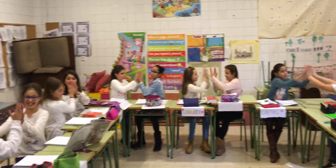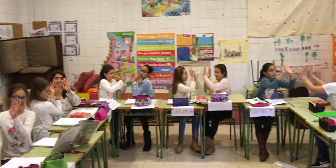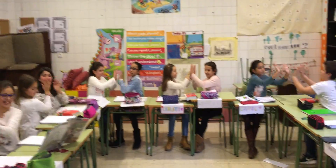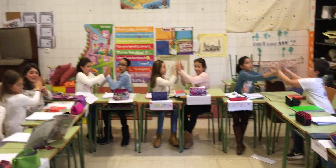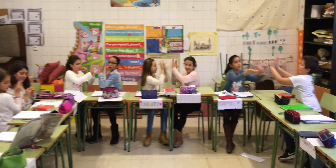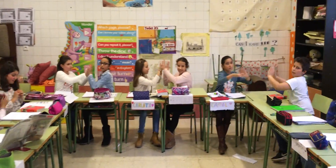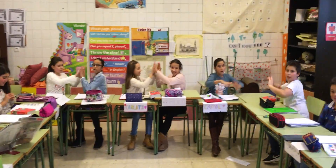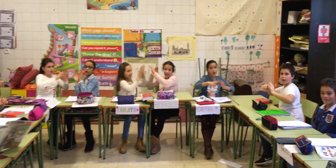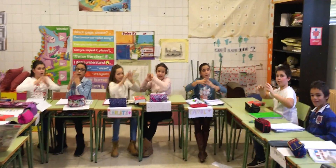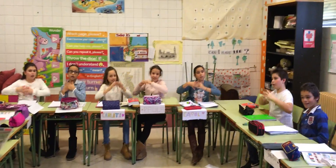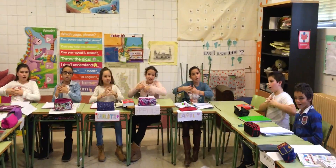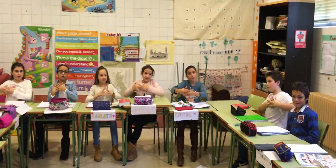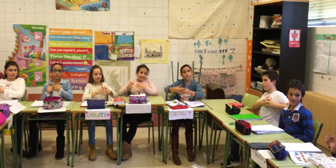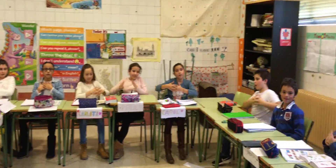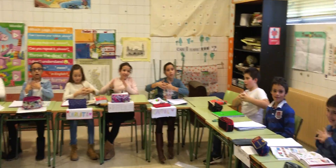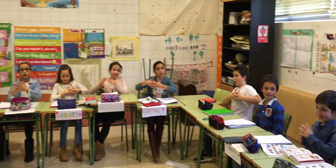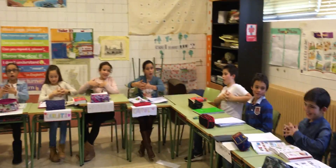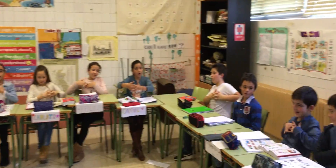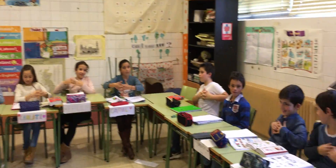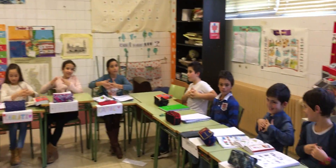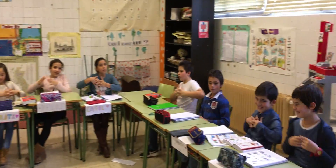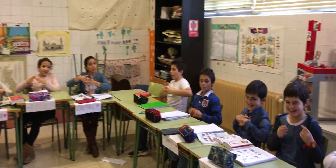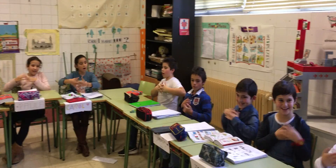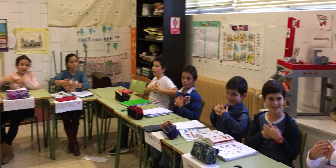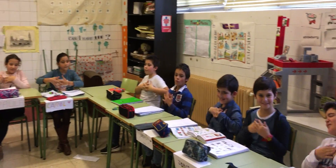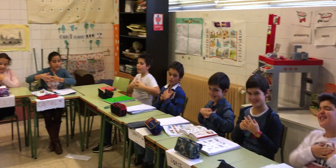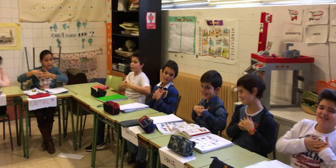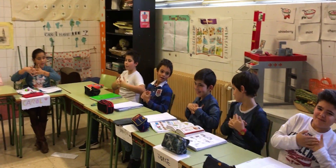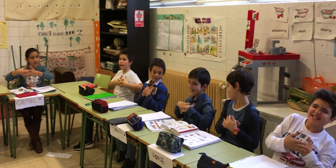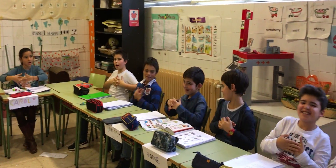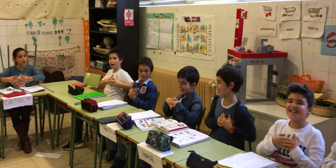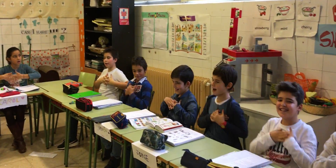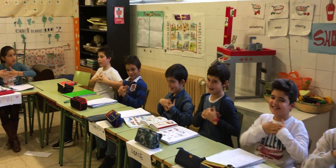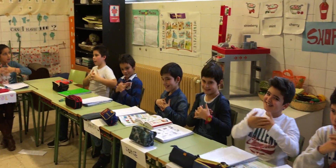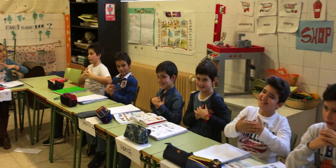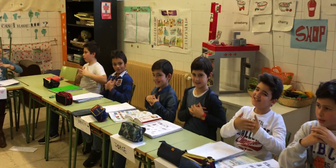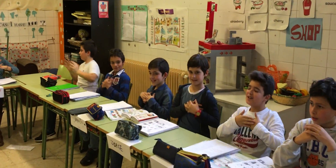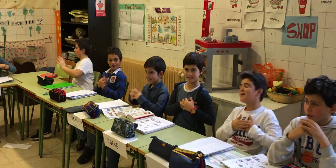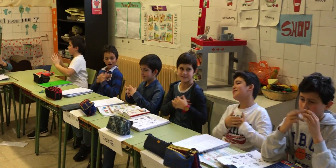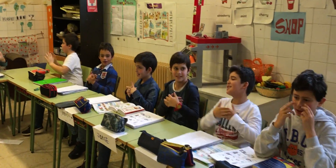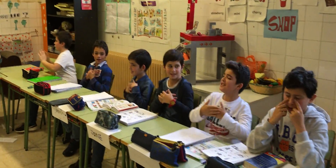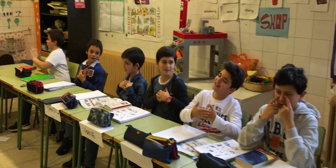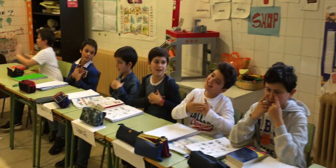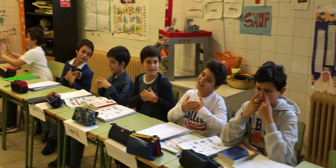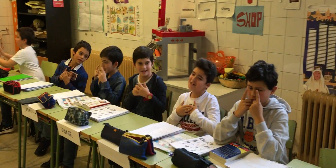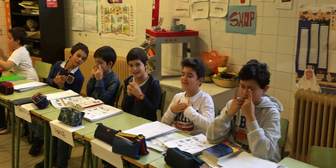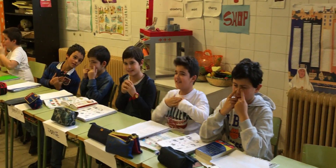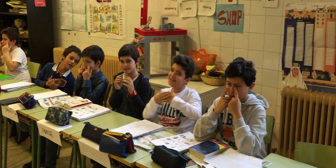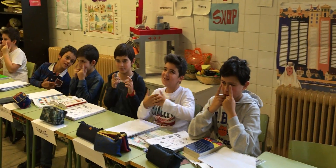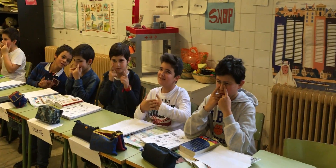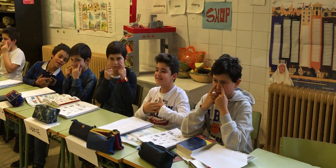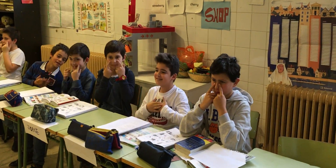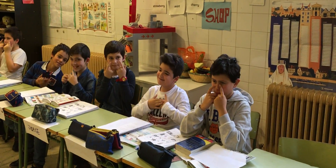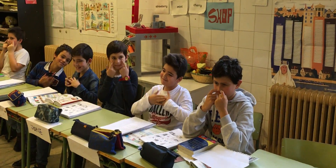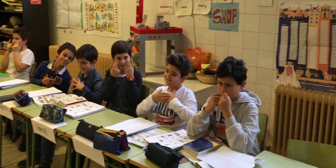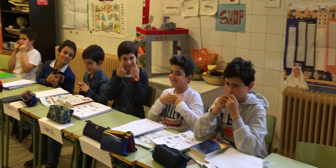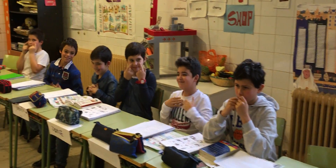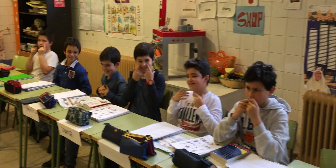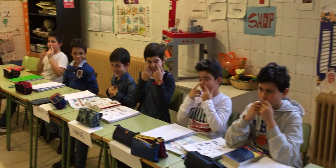I got love love love in my heart. Watch what I can do. I